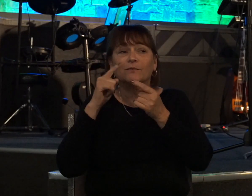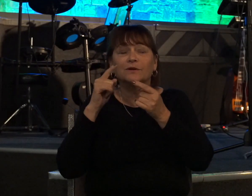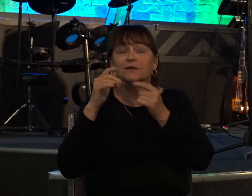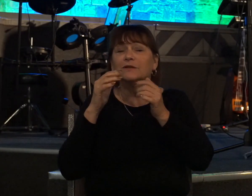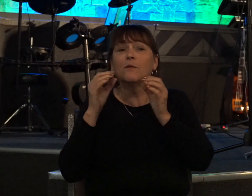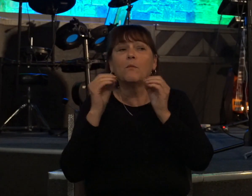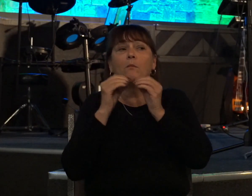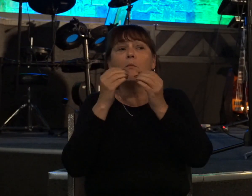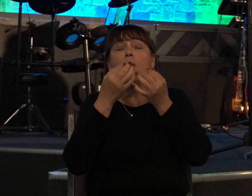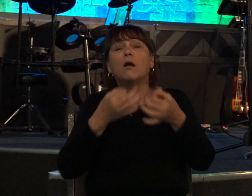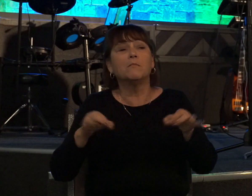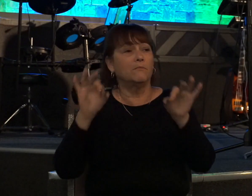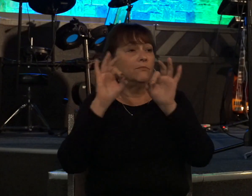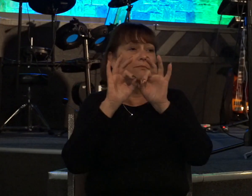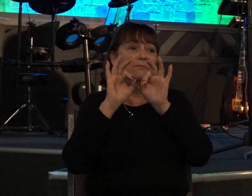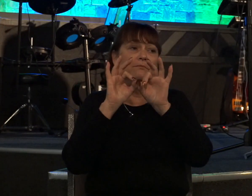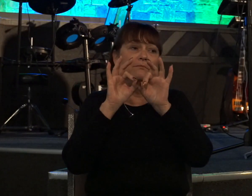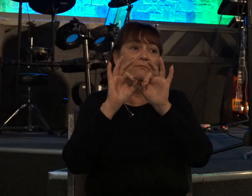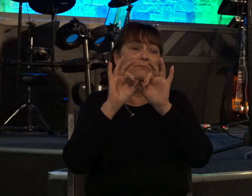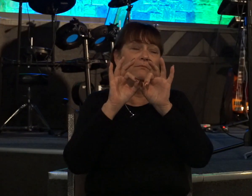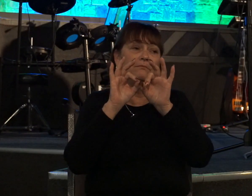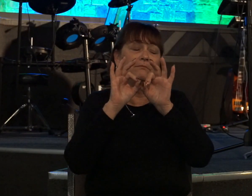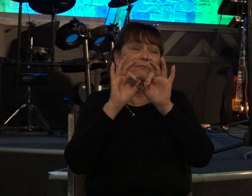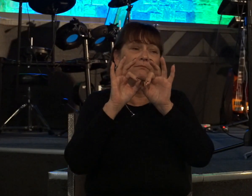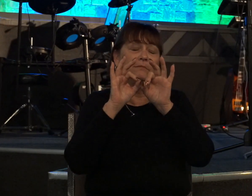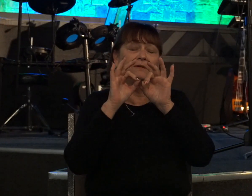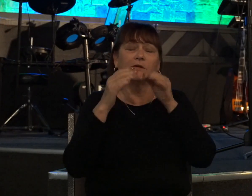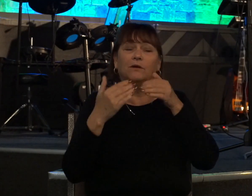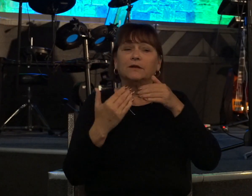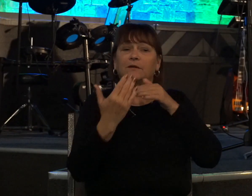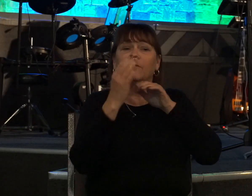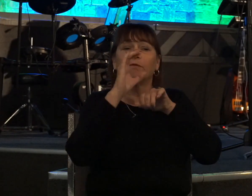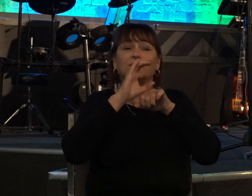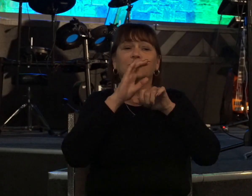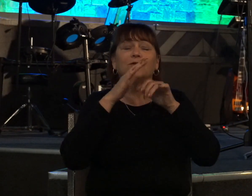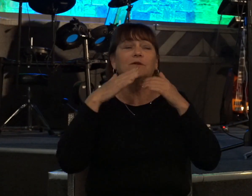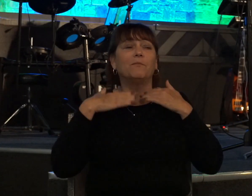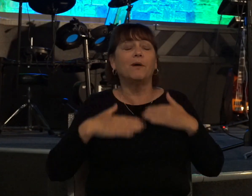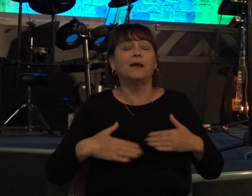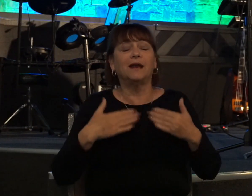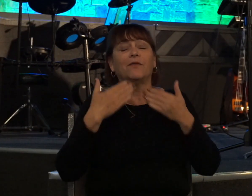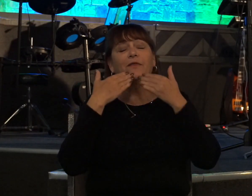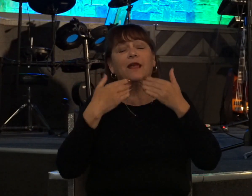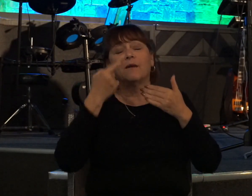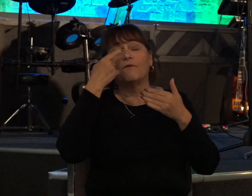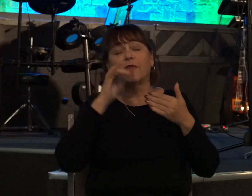important let's go before him as a church body and thank him for that and so Lord